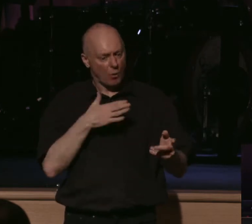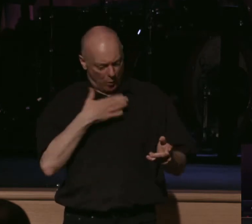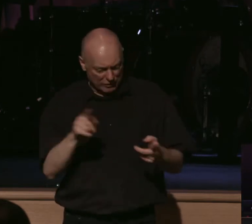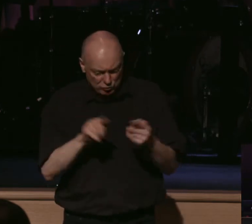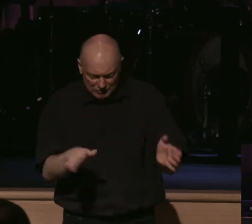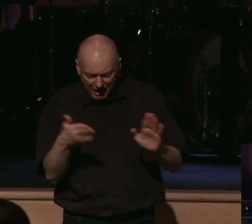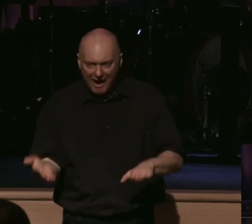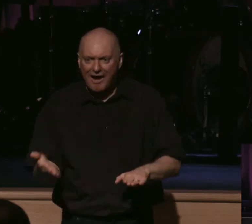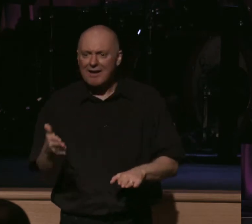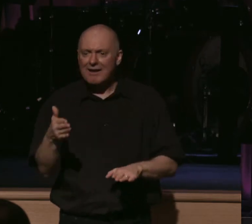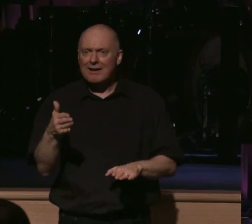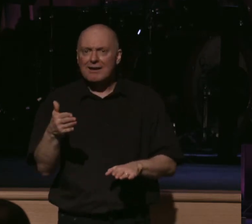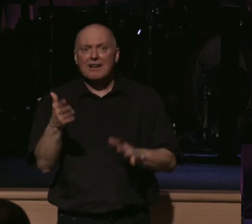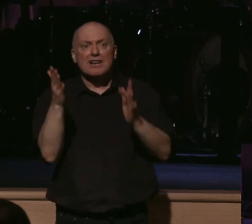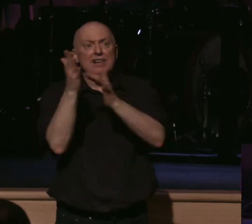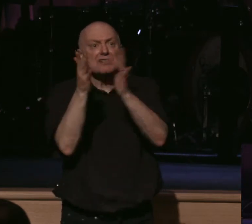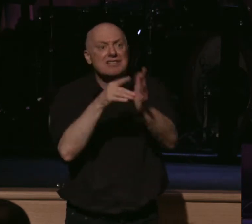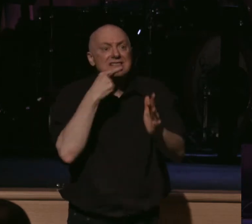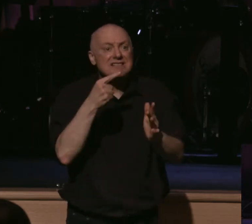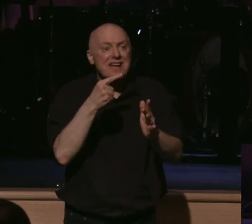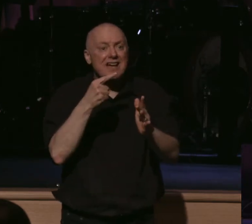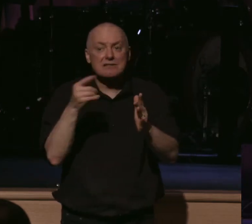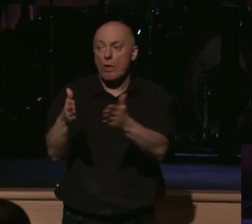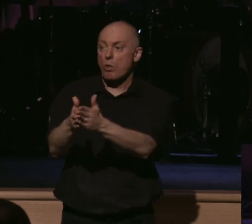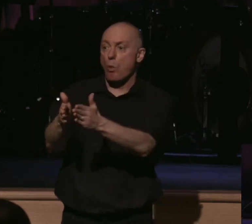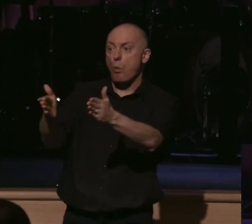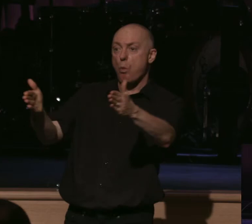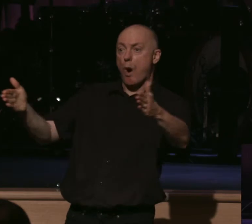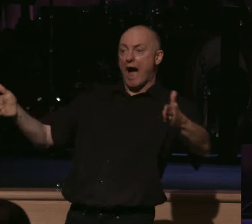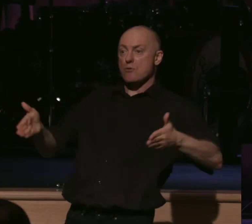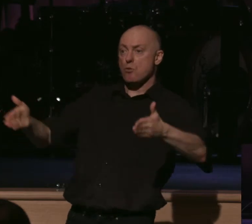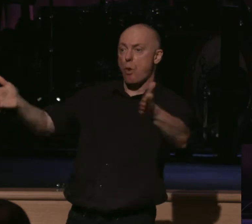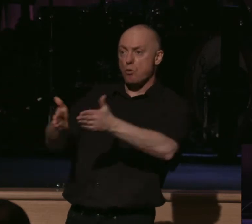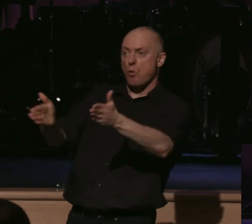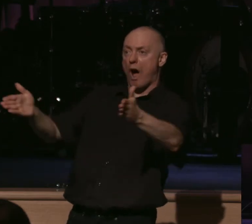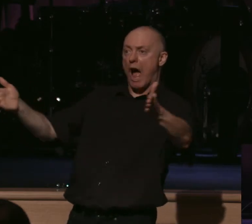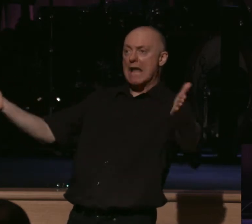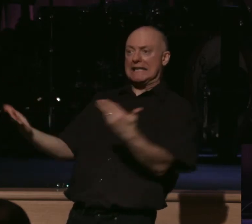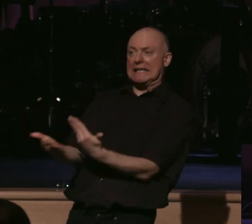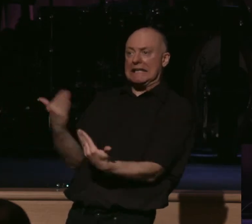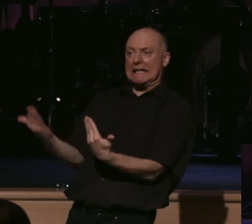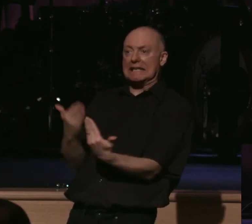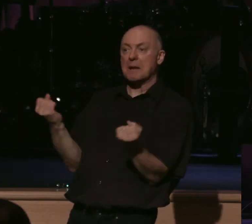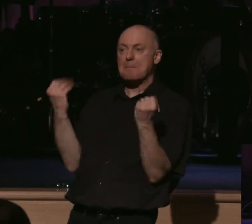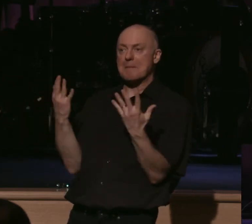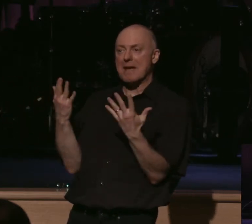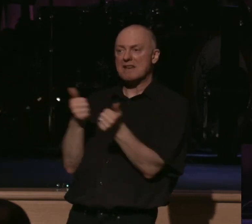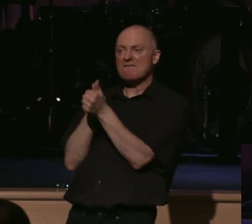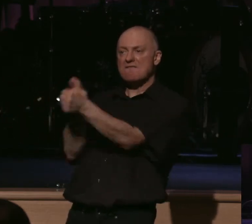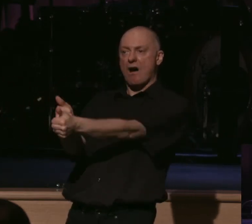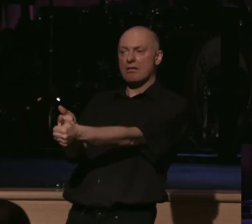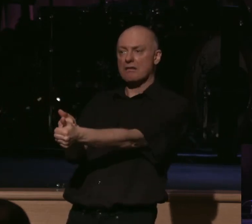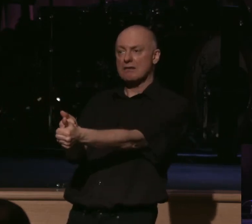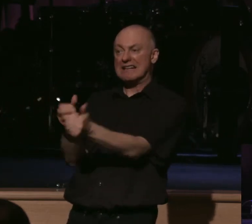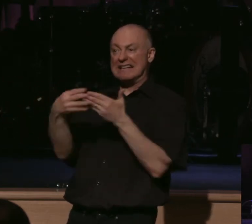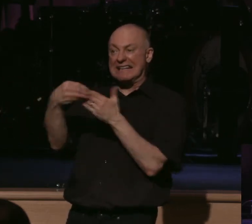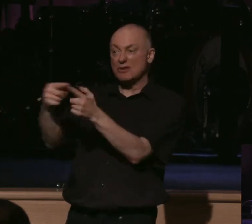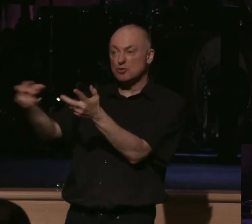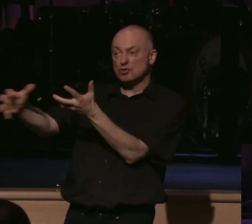Matthew 7, that the wide is road and easy that many find. That leads to destruction. But